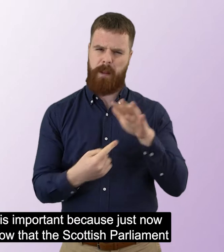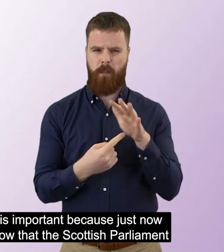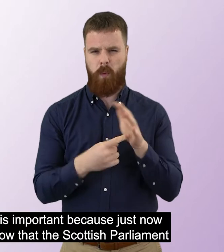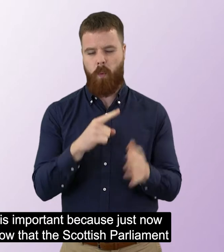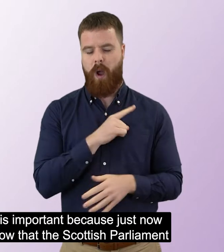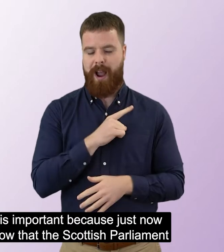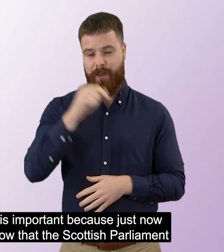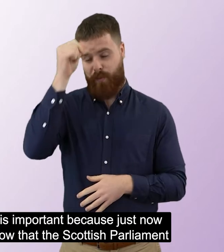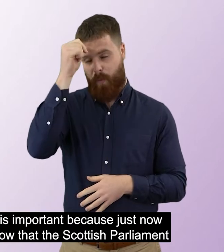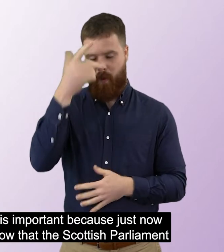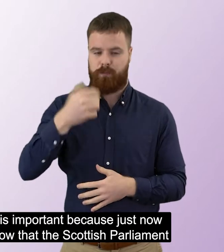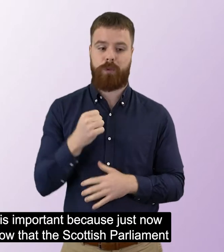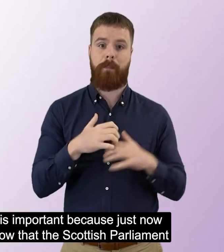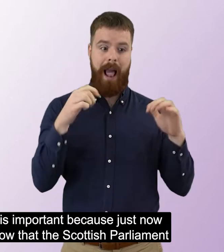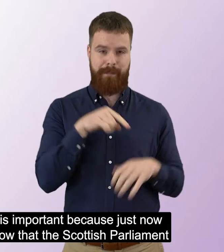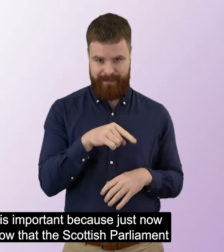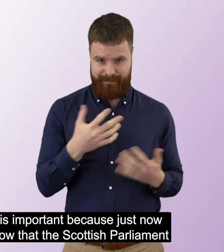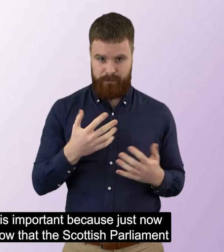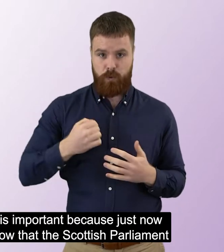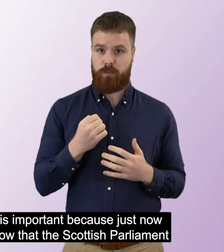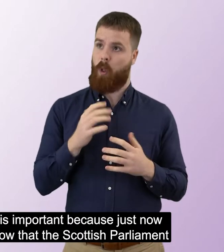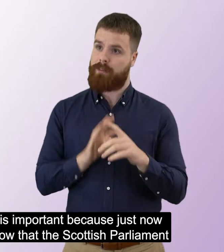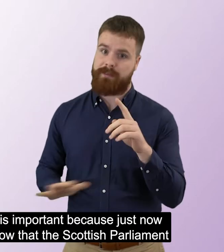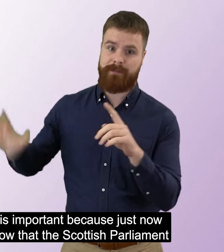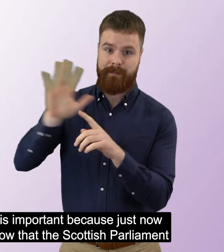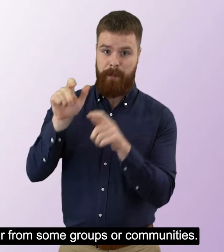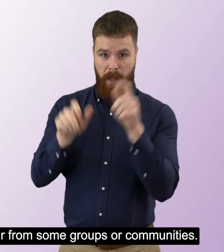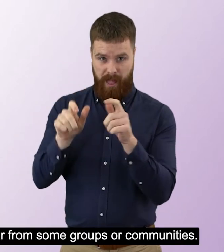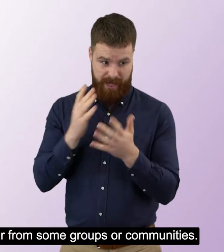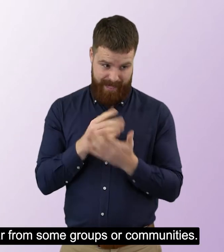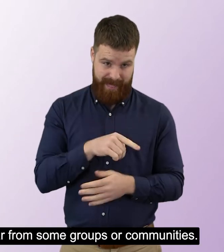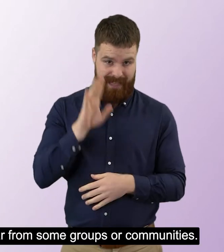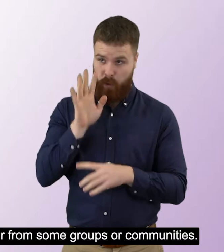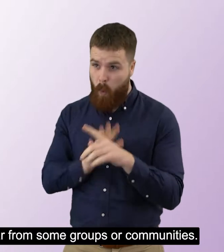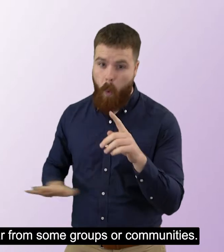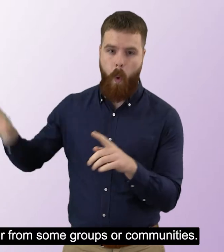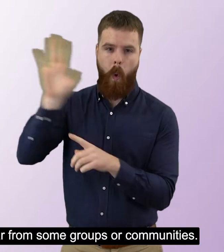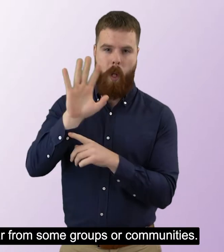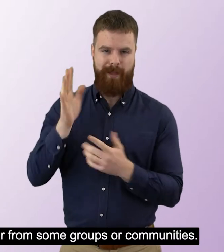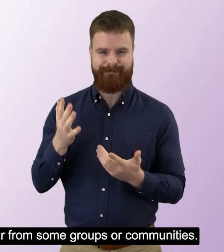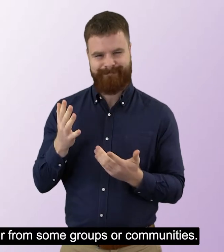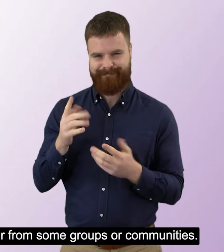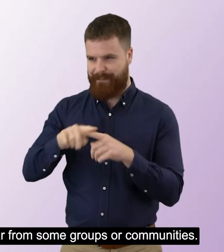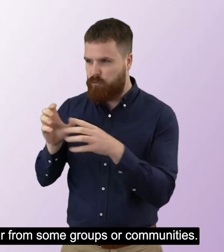This is important because just now we know that the Scottish Parliament doesn't hear from some groups or communities.